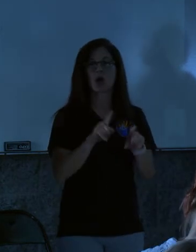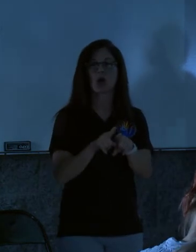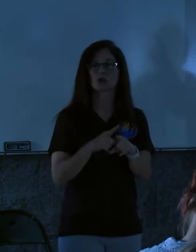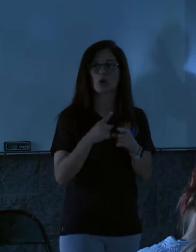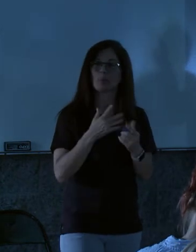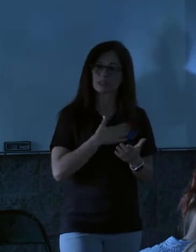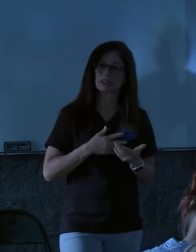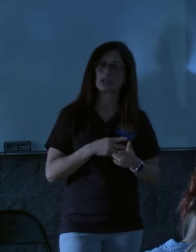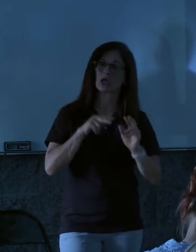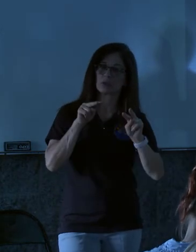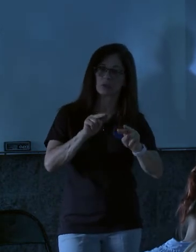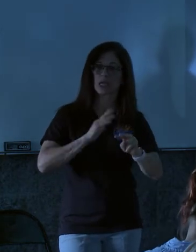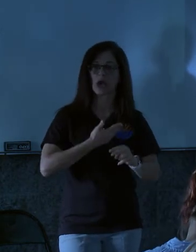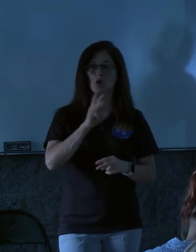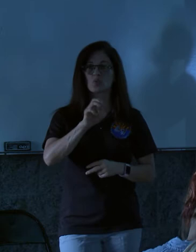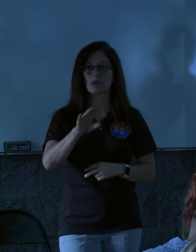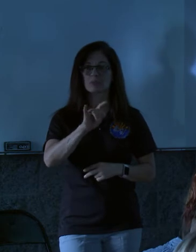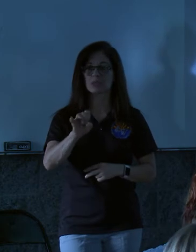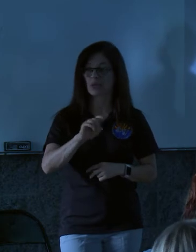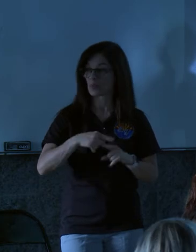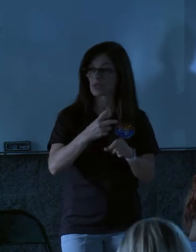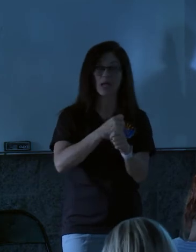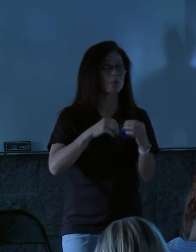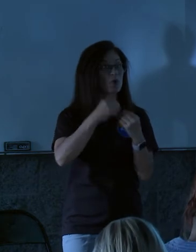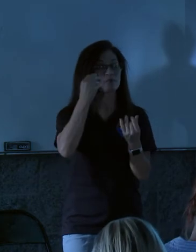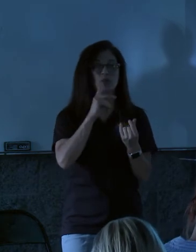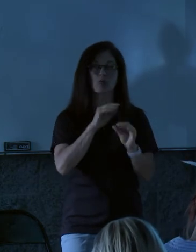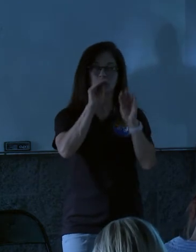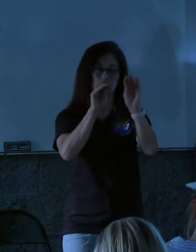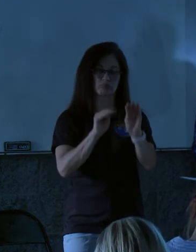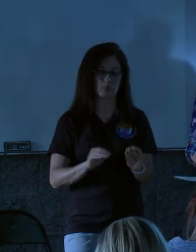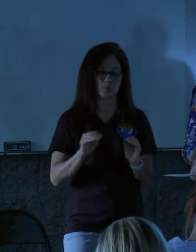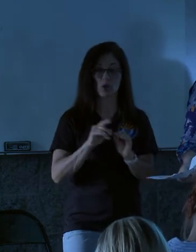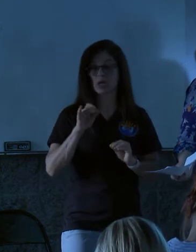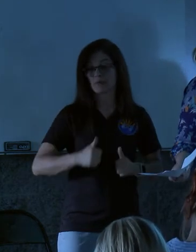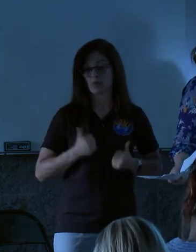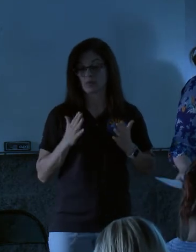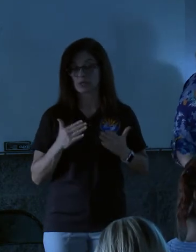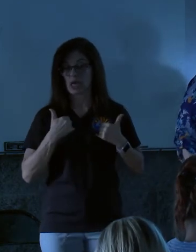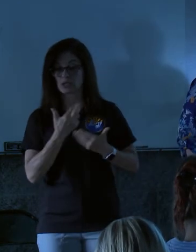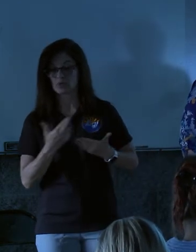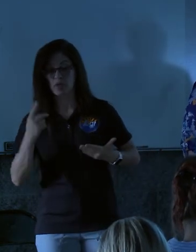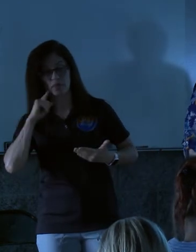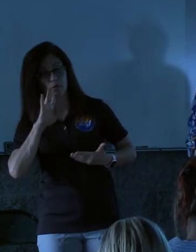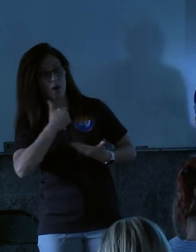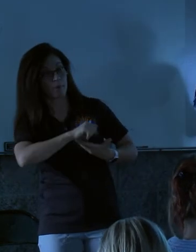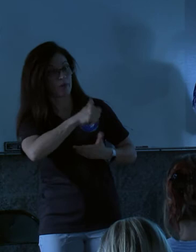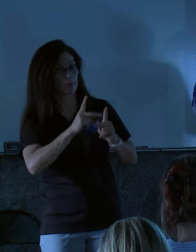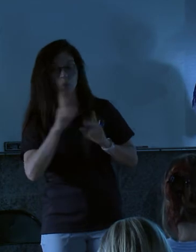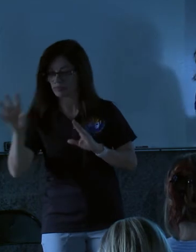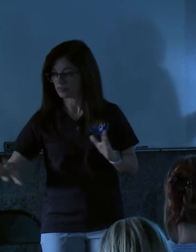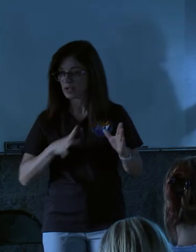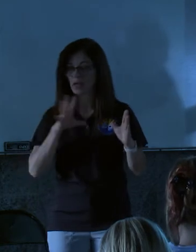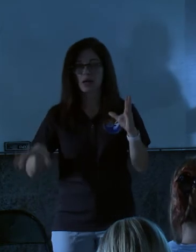visit our website. As we get new information, we'll be floating it up there. If a resident shares a resource that seems like it might be helpful for someone else, we'll